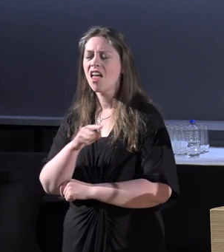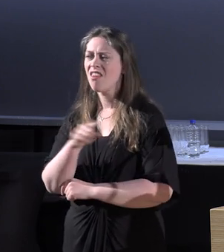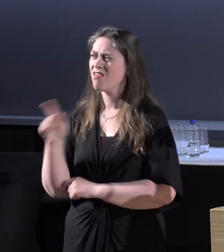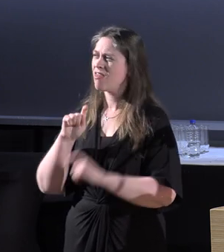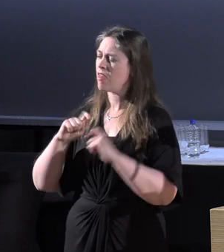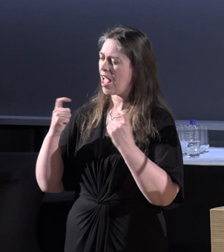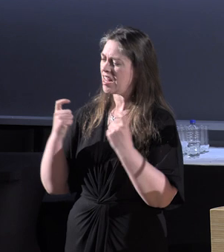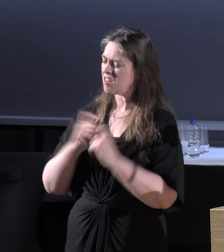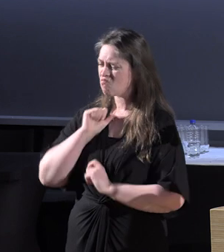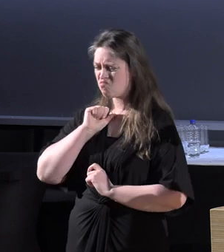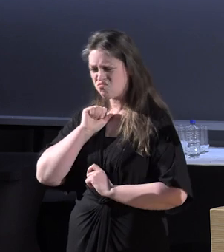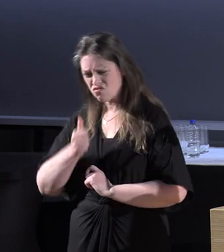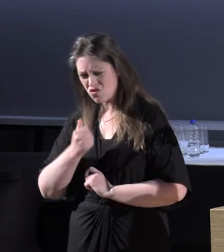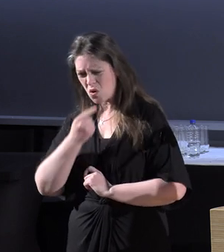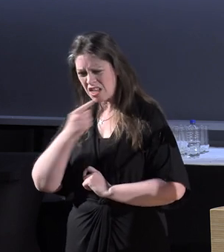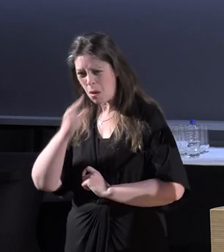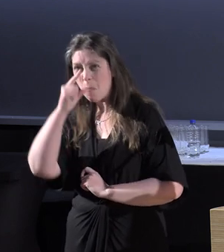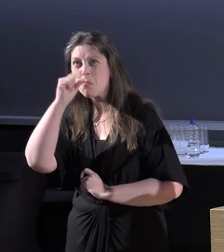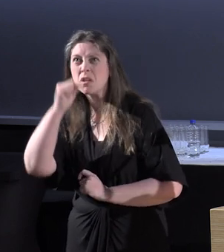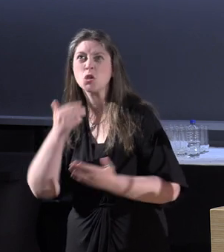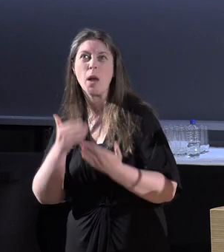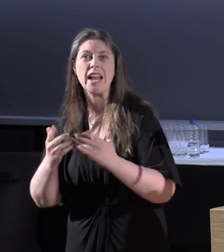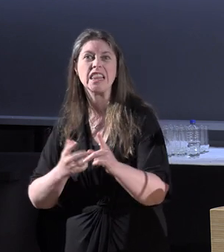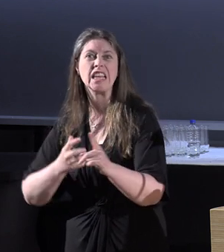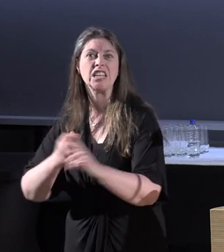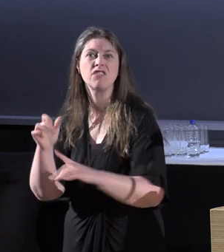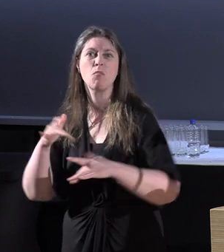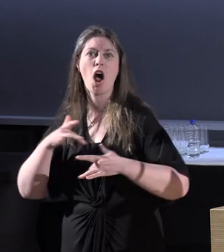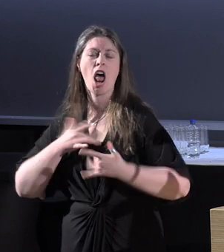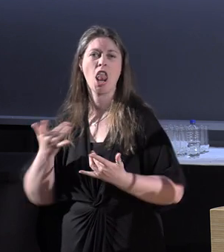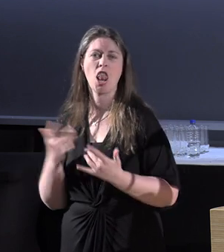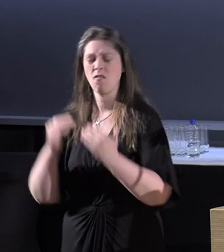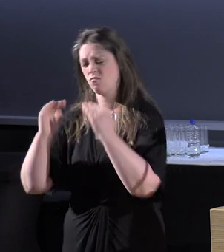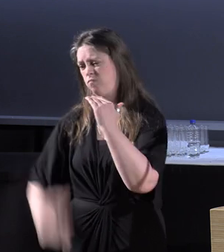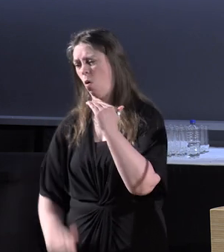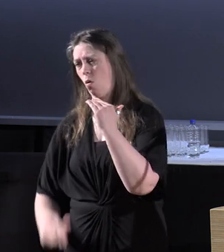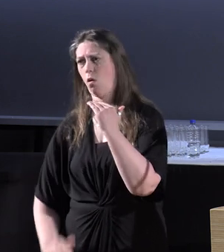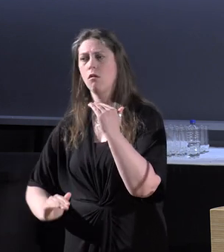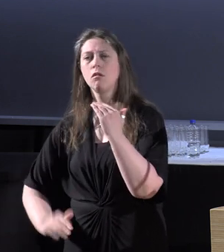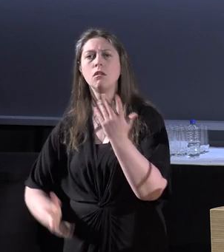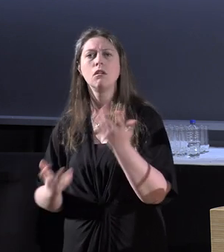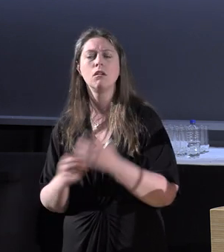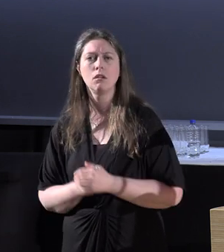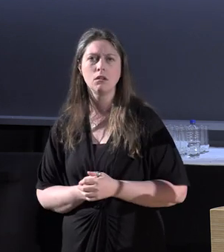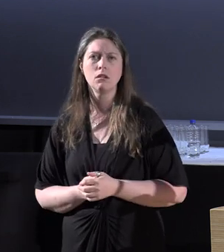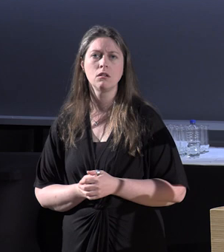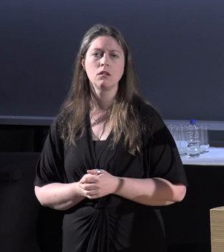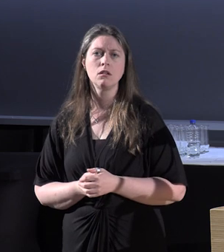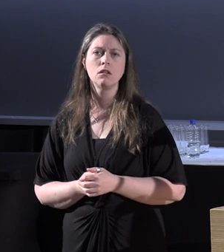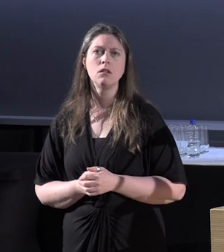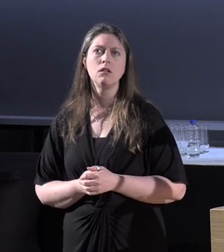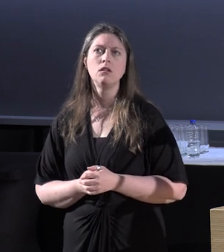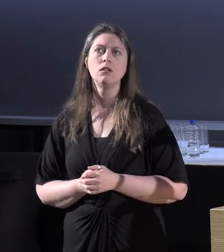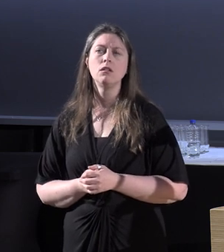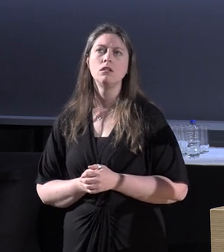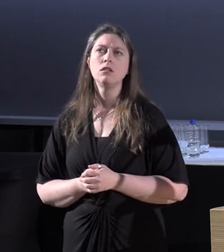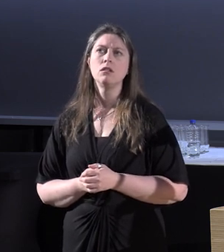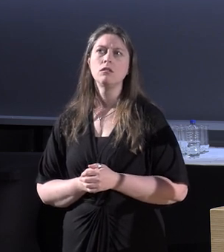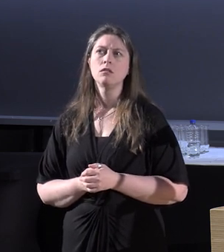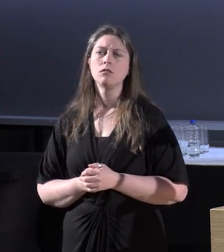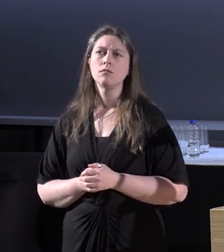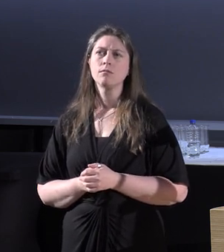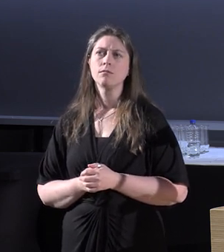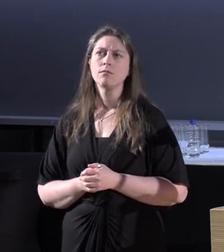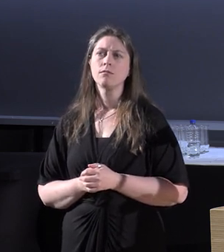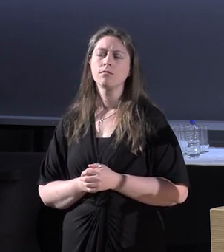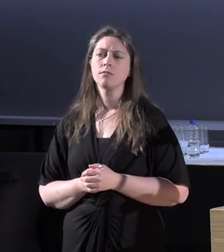brutal about my potential to do anything, really, in my life. And the big